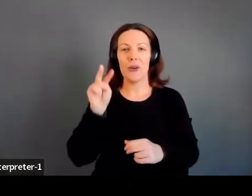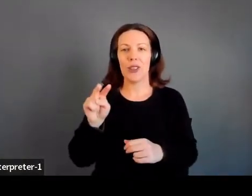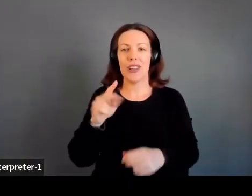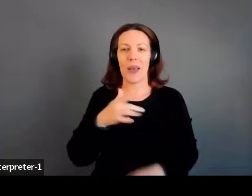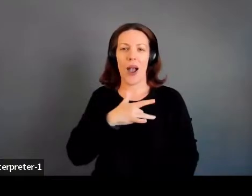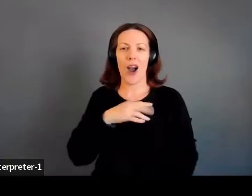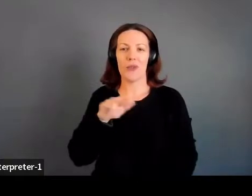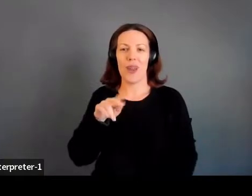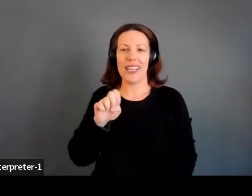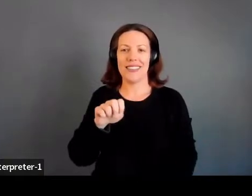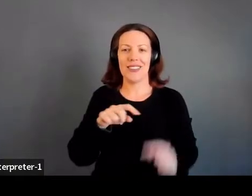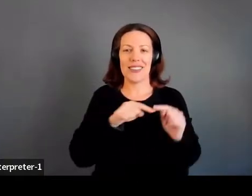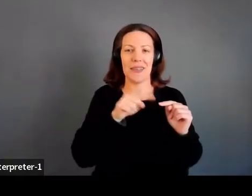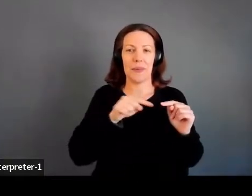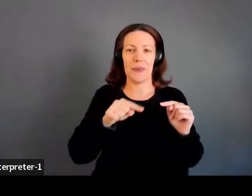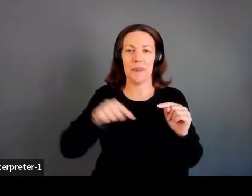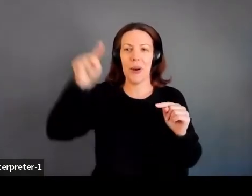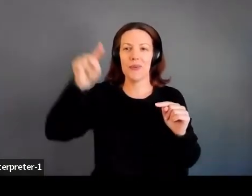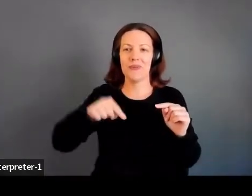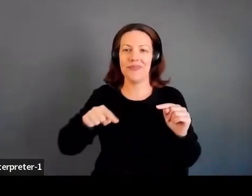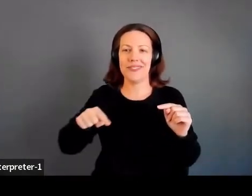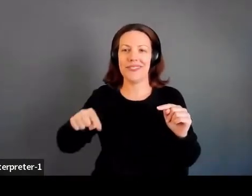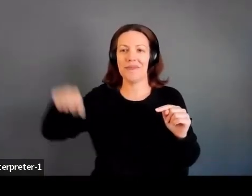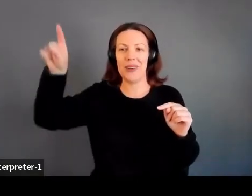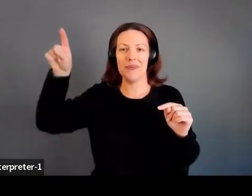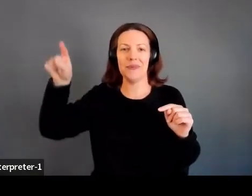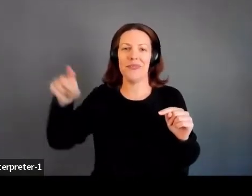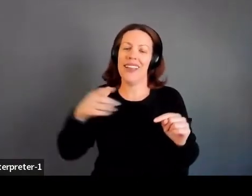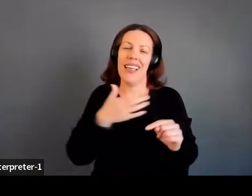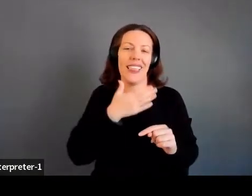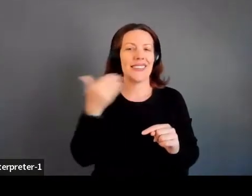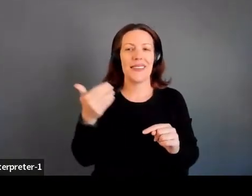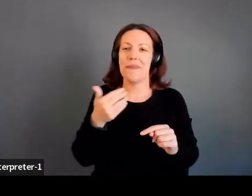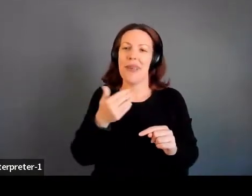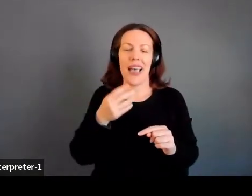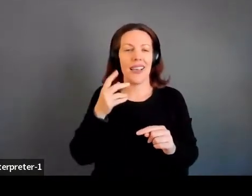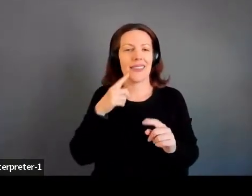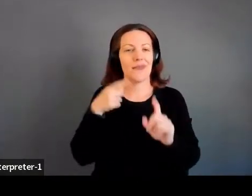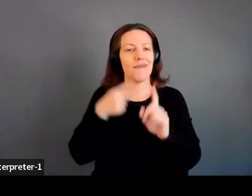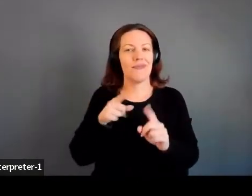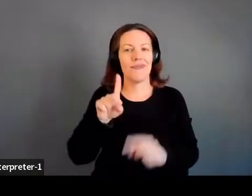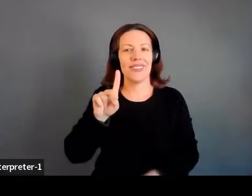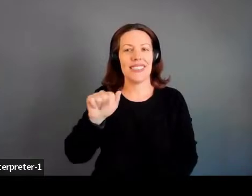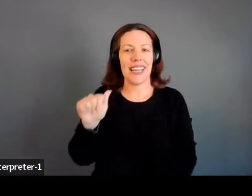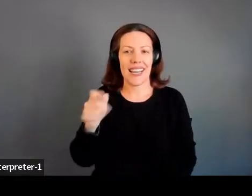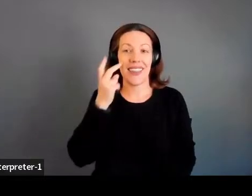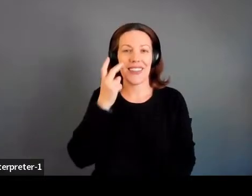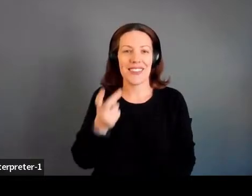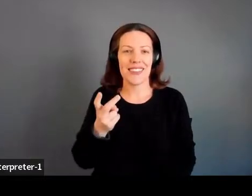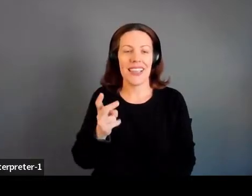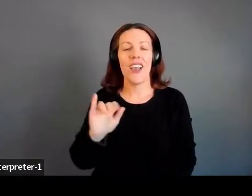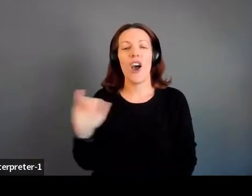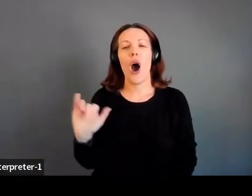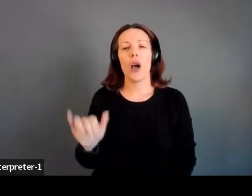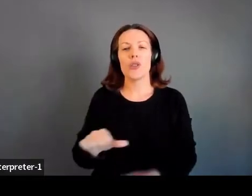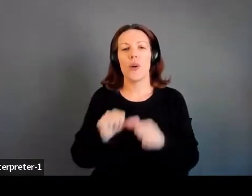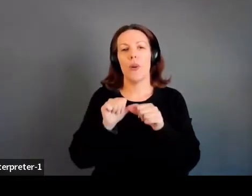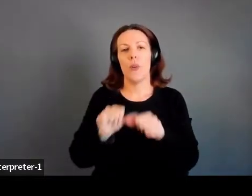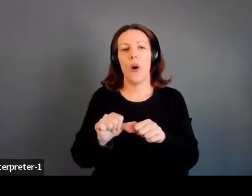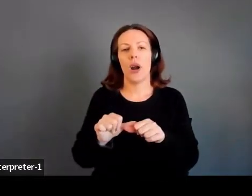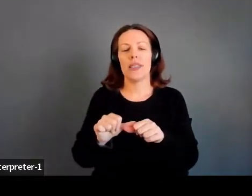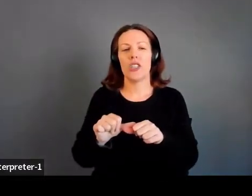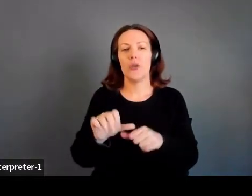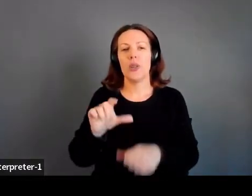here is the best punctuation marks you could ever look for in data. So that was exciting. I also wore a continuous glucose monitor.